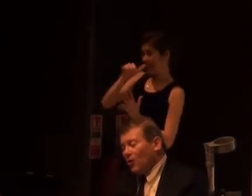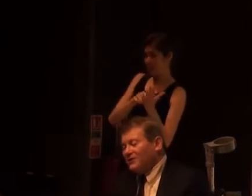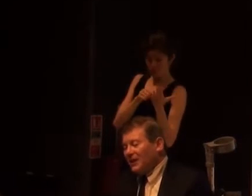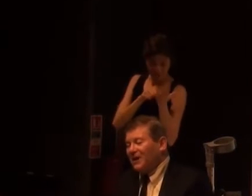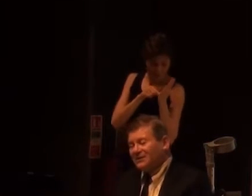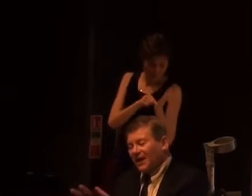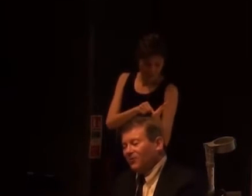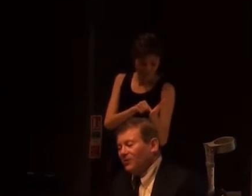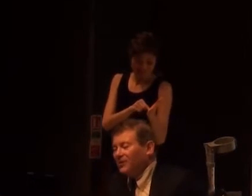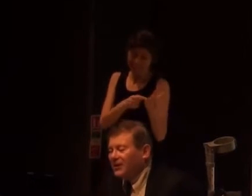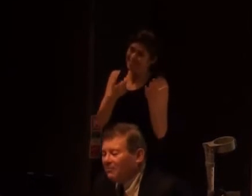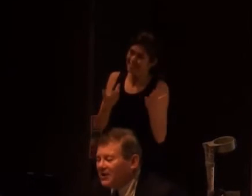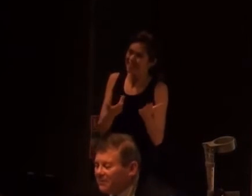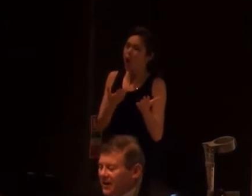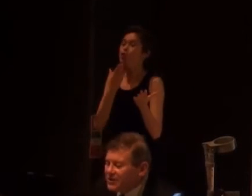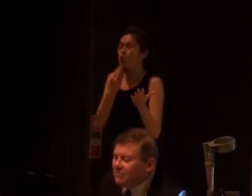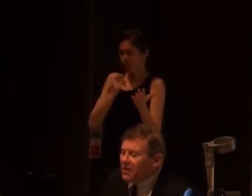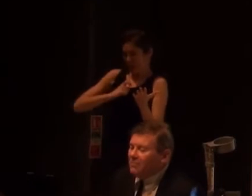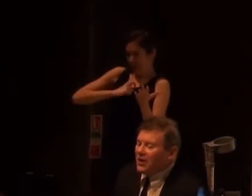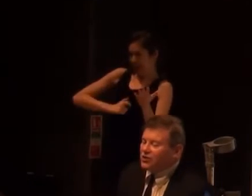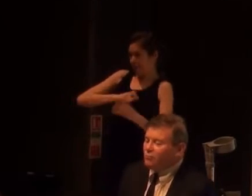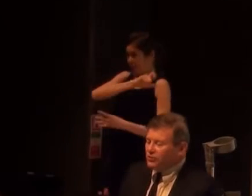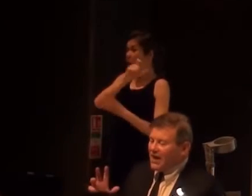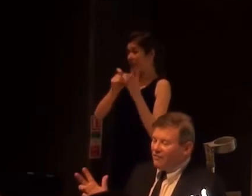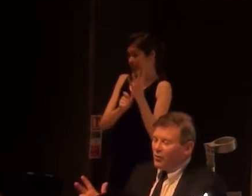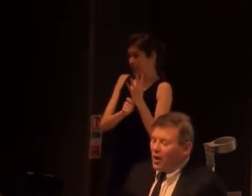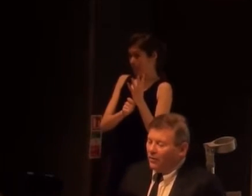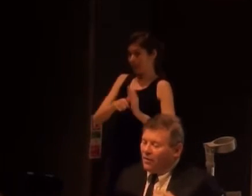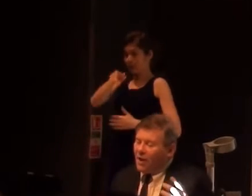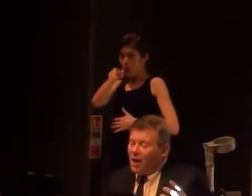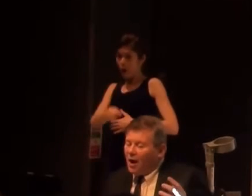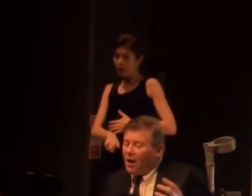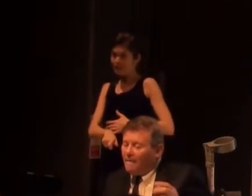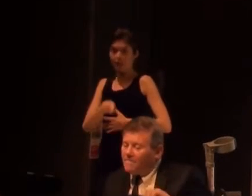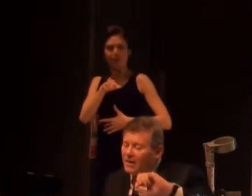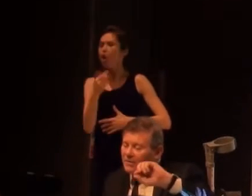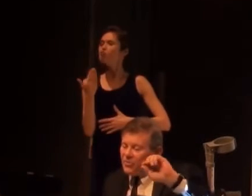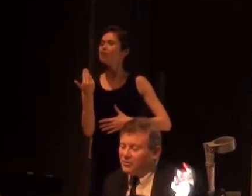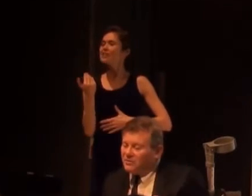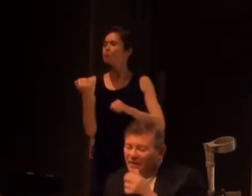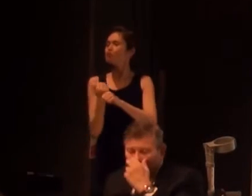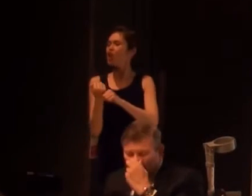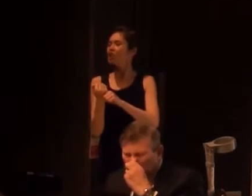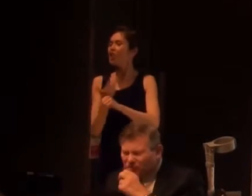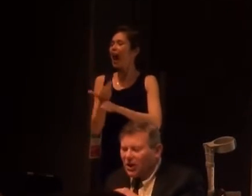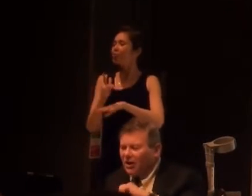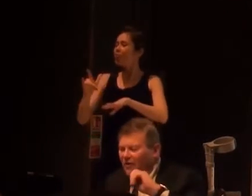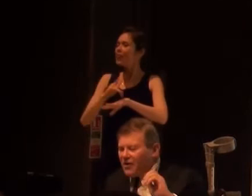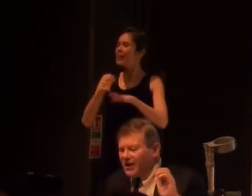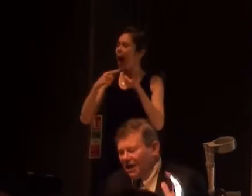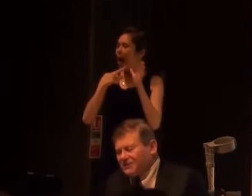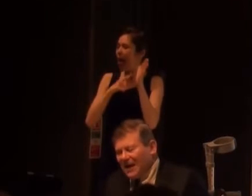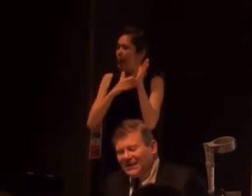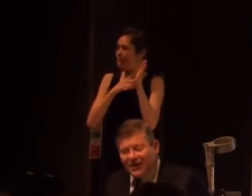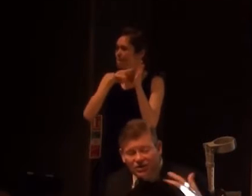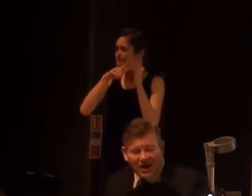out more, and some less. I thought that the Almeida production brought it out very well. That he was also a